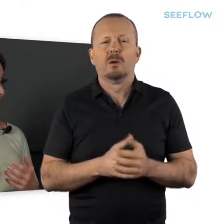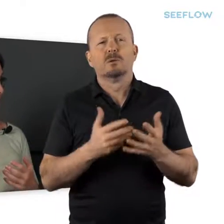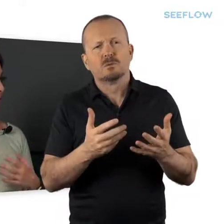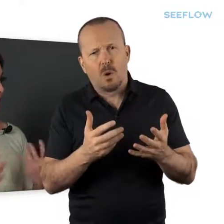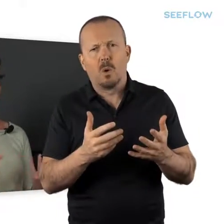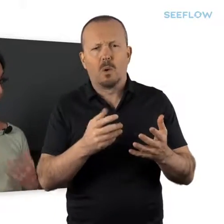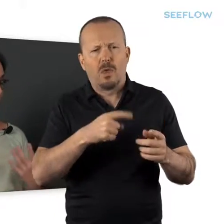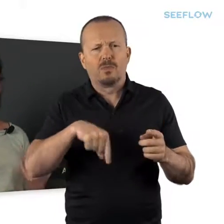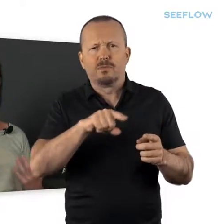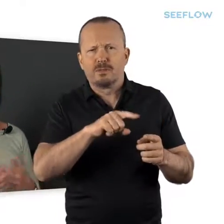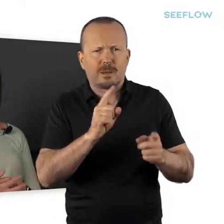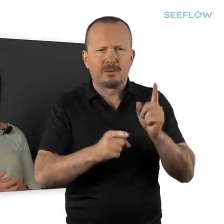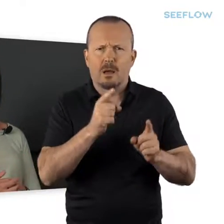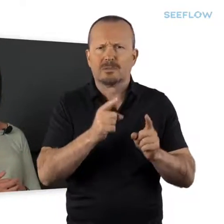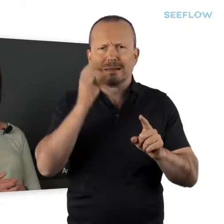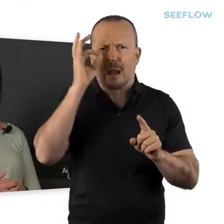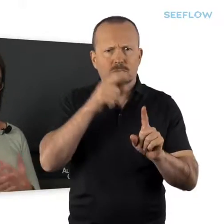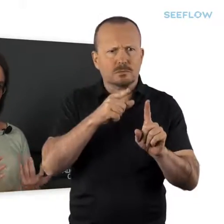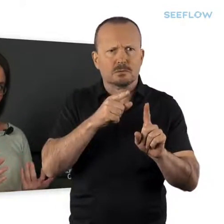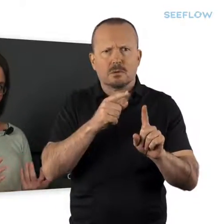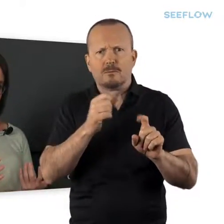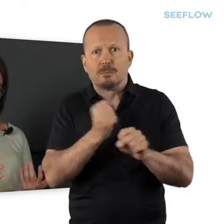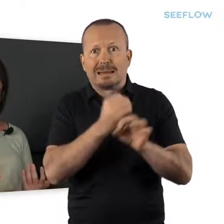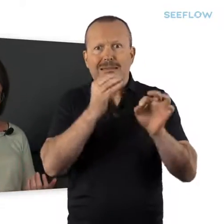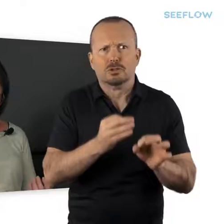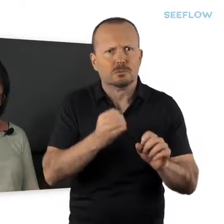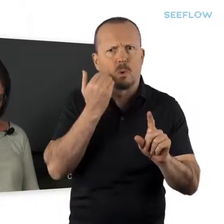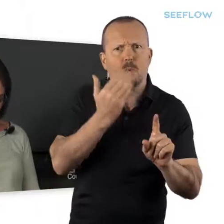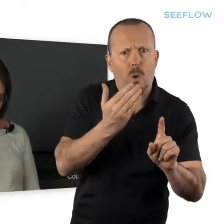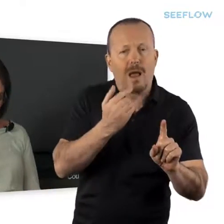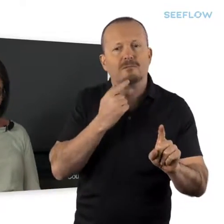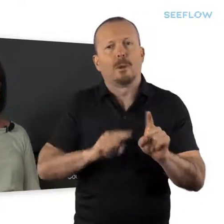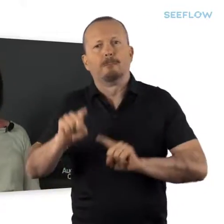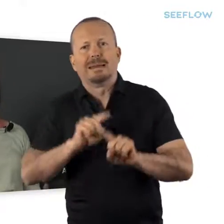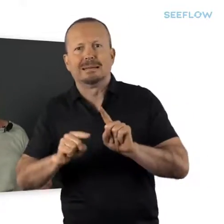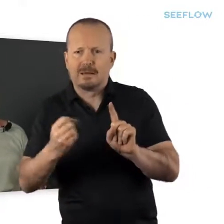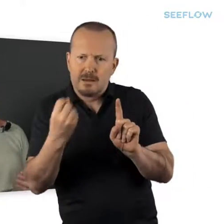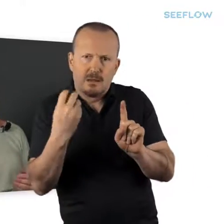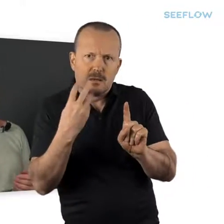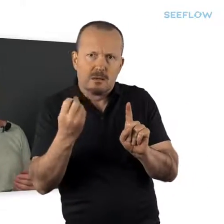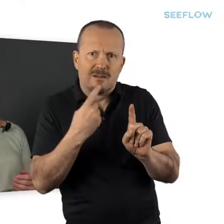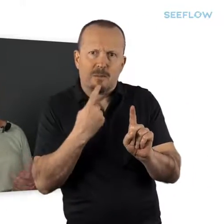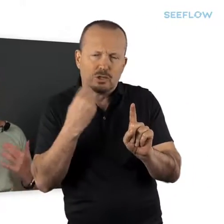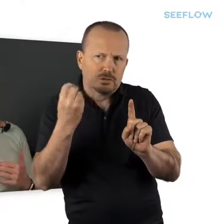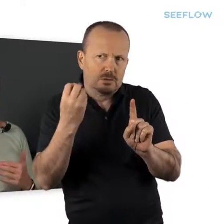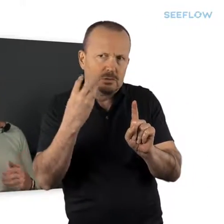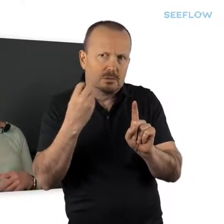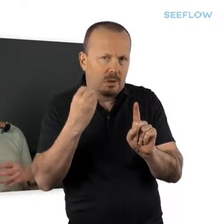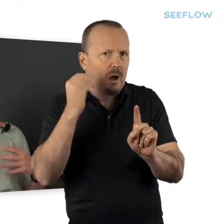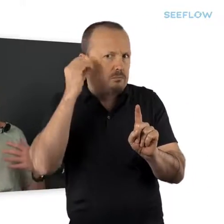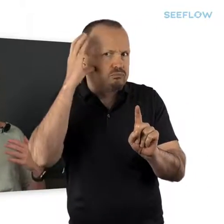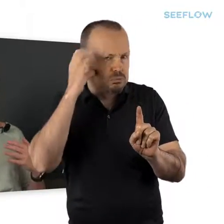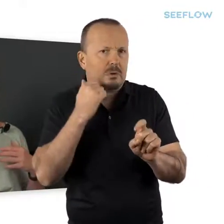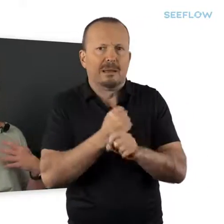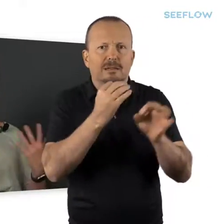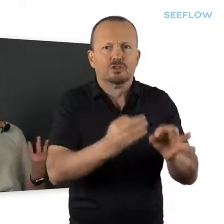brief elected members on different subjects that they have to make decisions on. And elected members also, councillors,